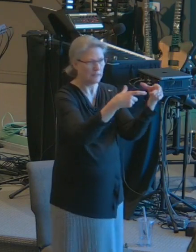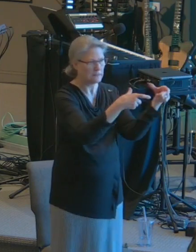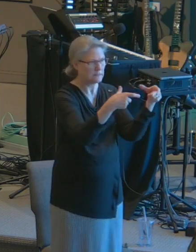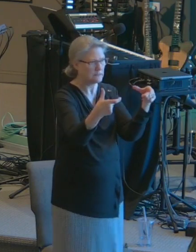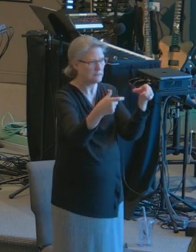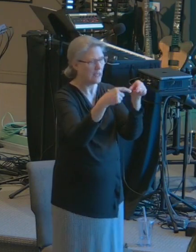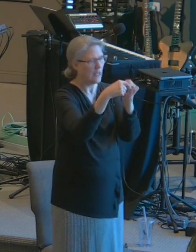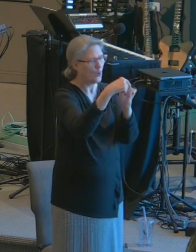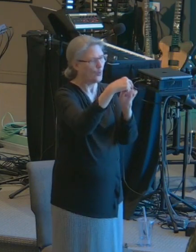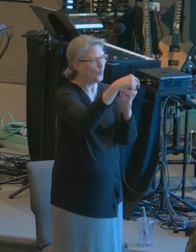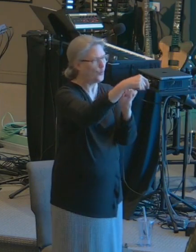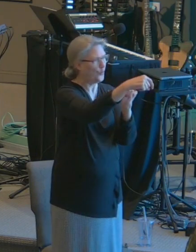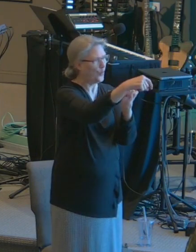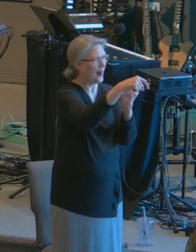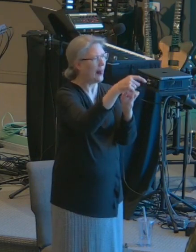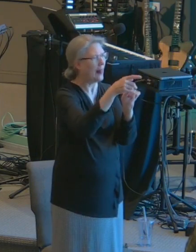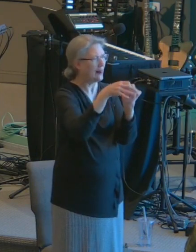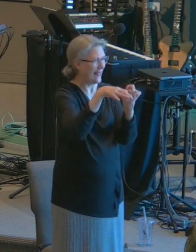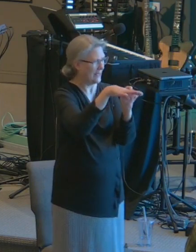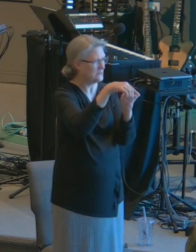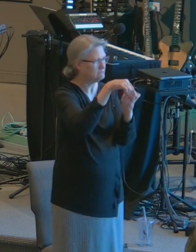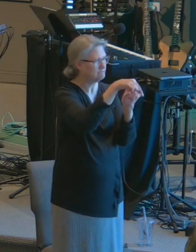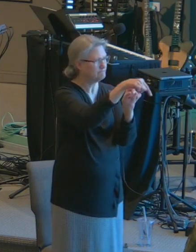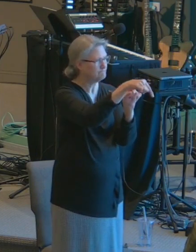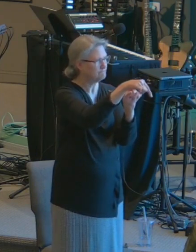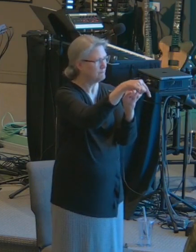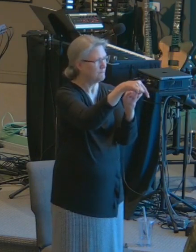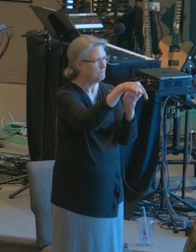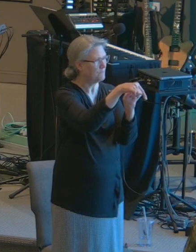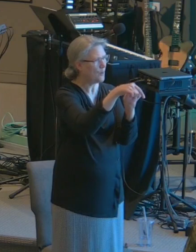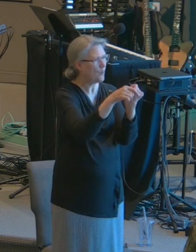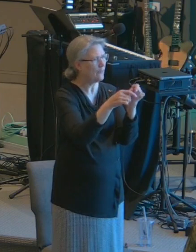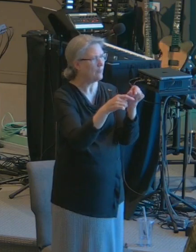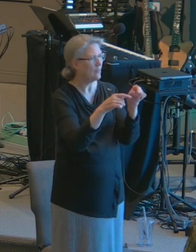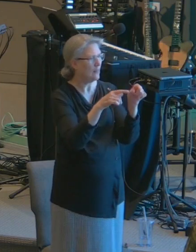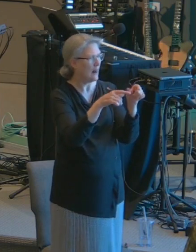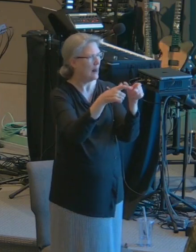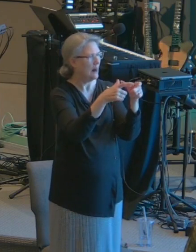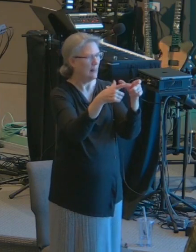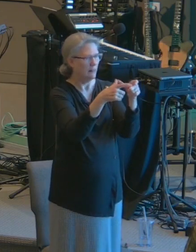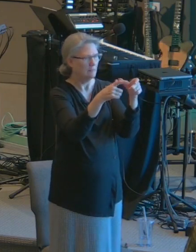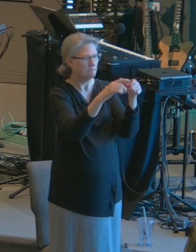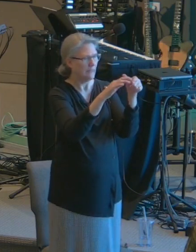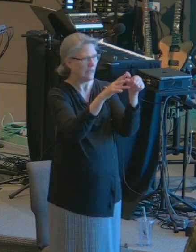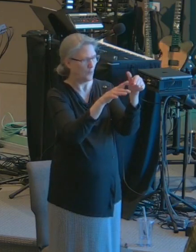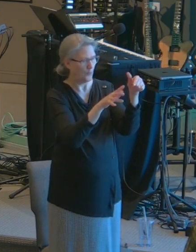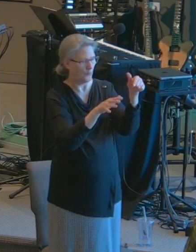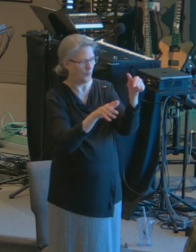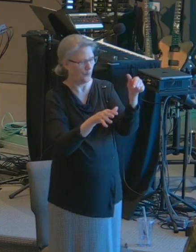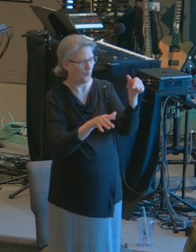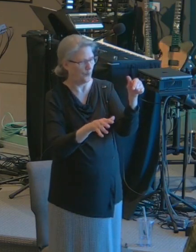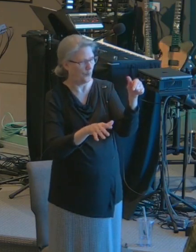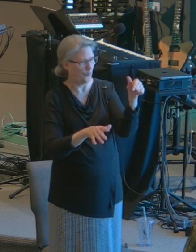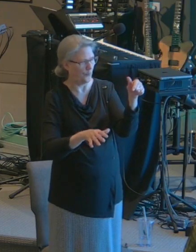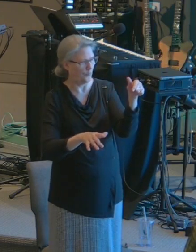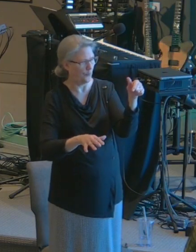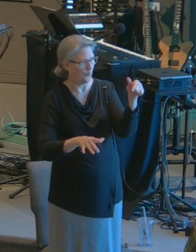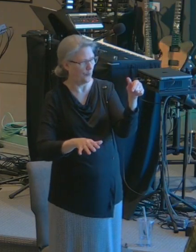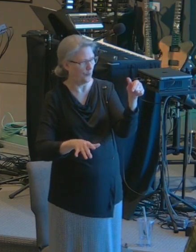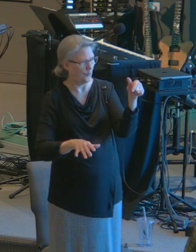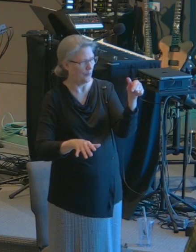off of those lakes. When they go down the mountains, they